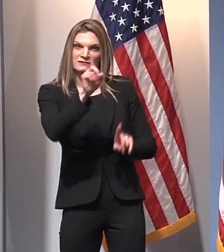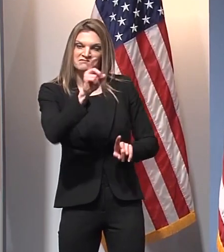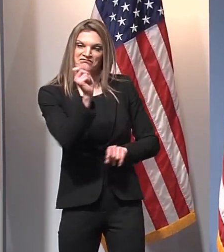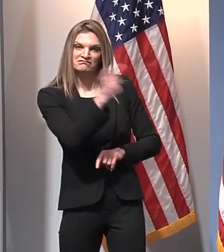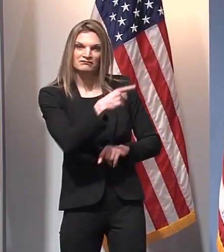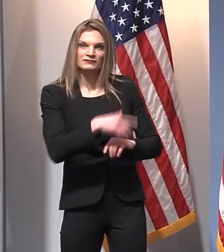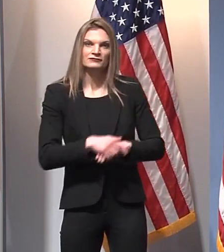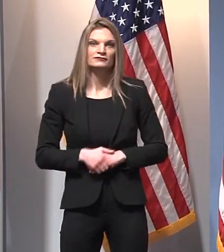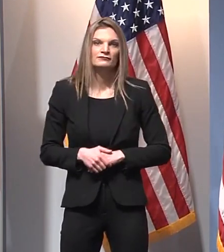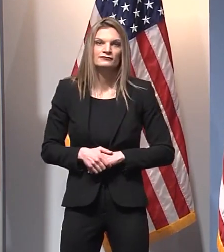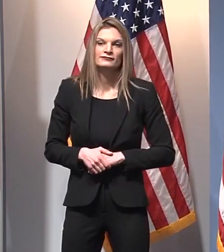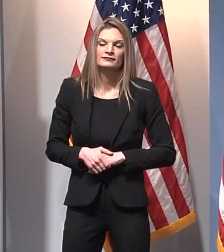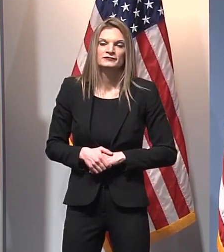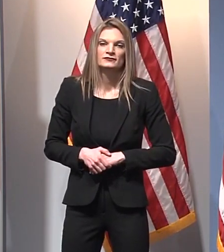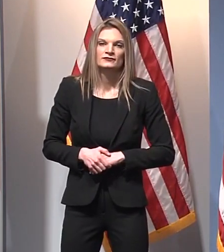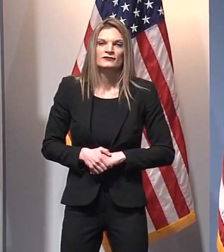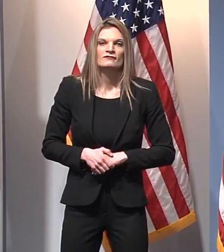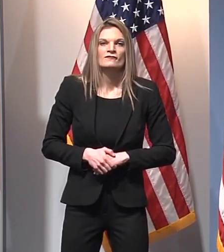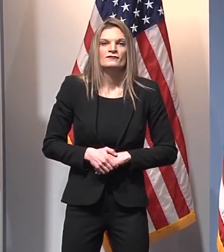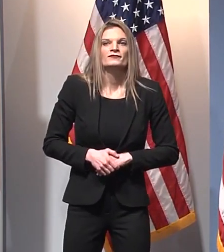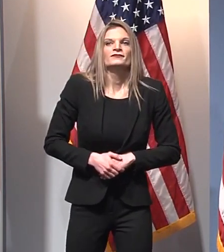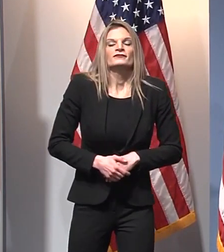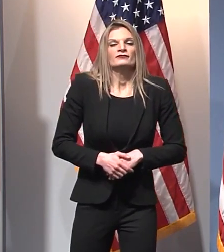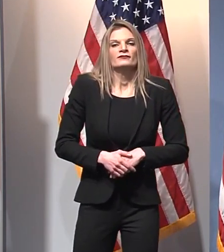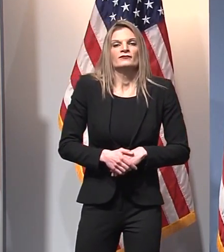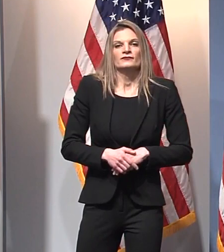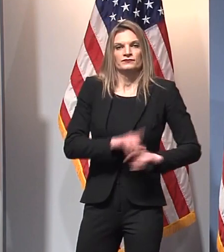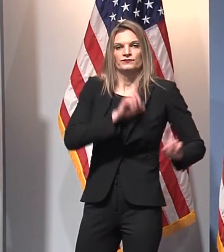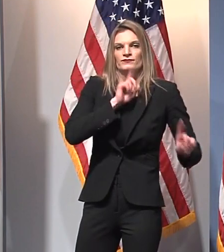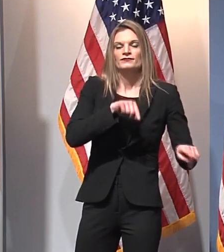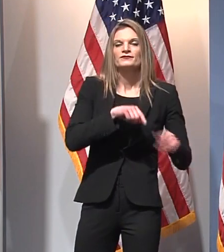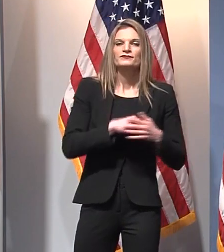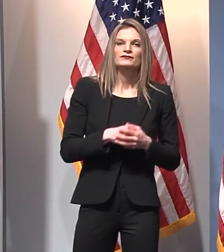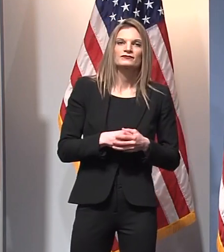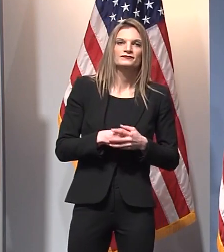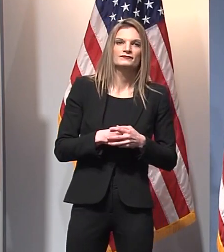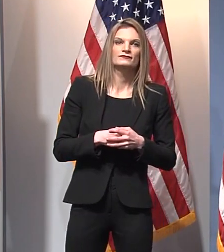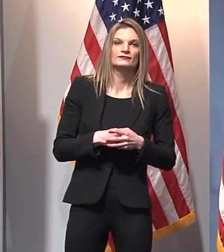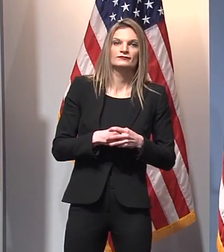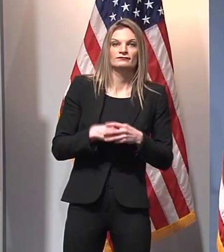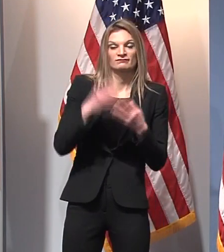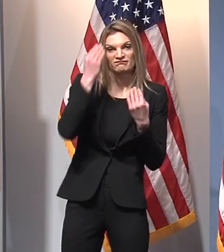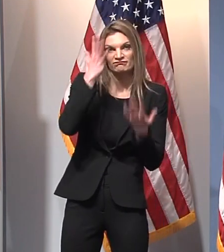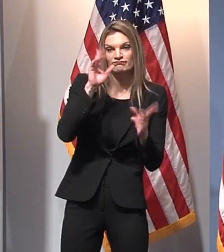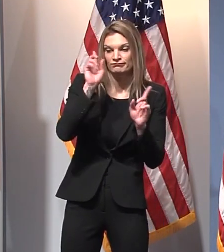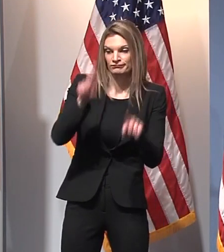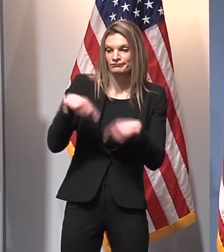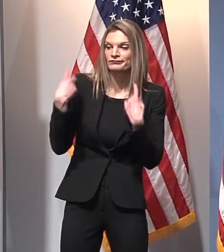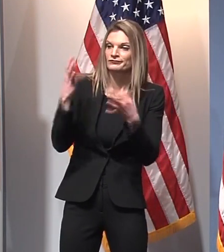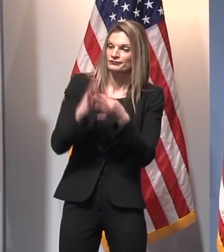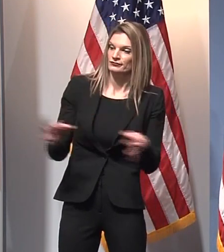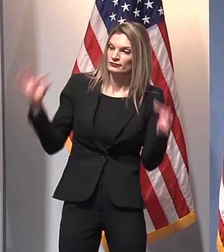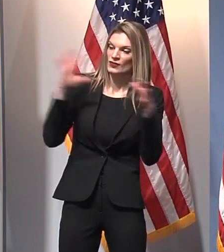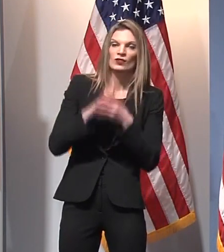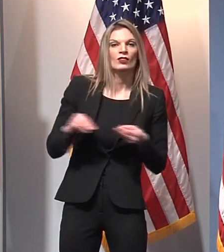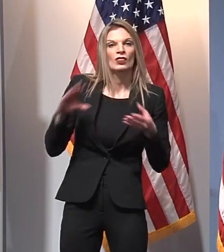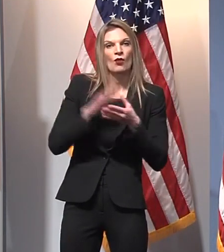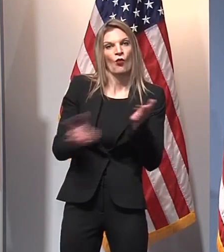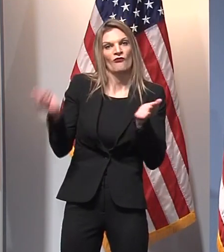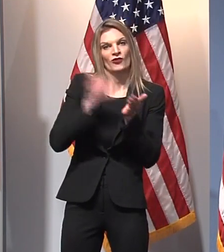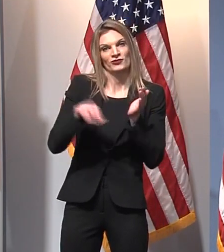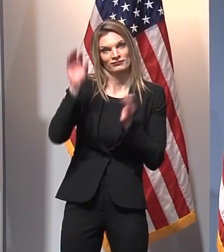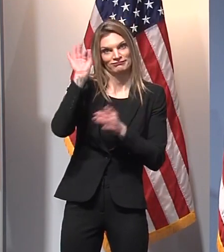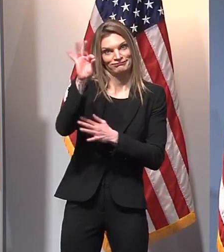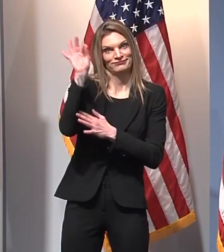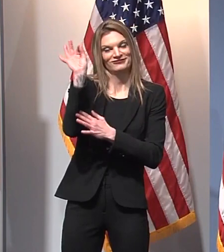So I've been clear throughout this crisis that we are going to be following science and listening to our public